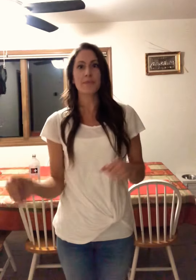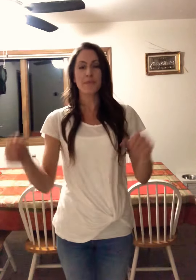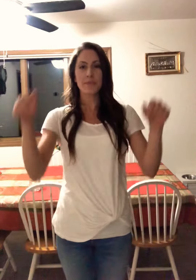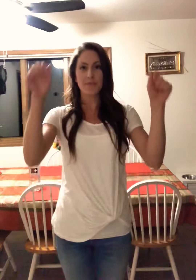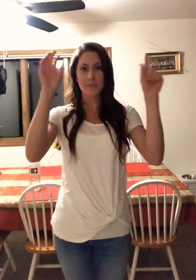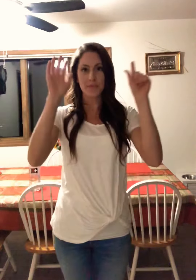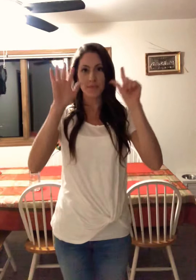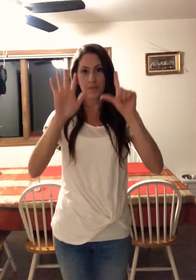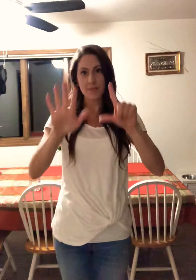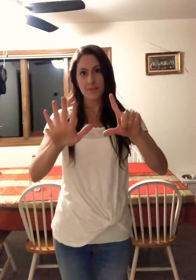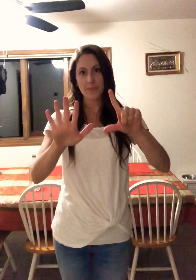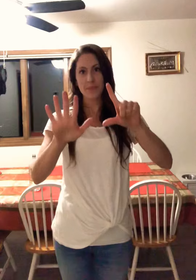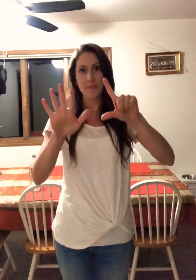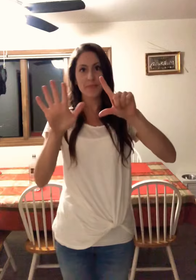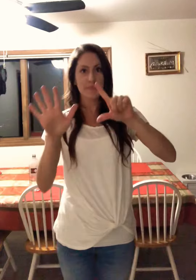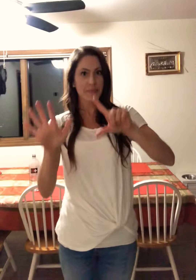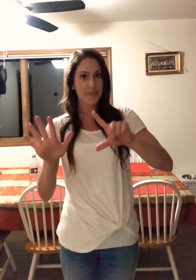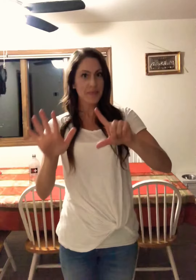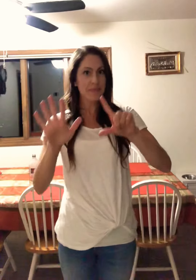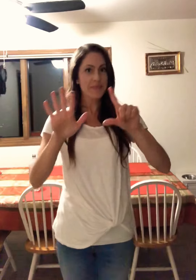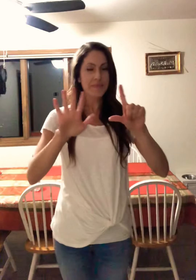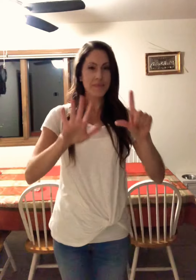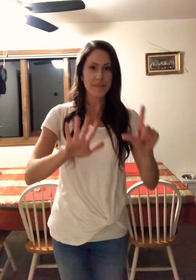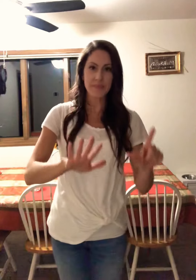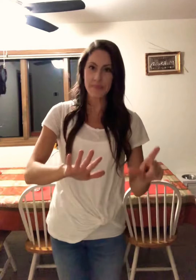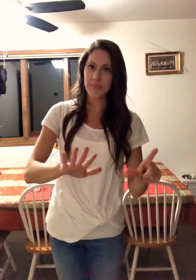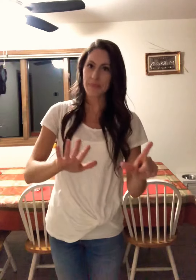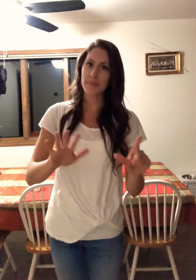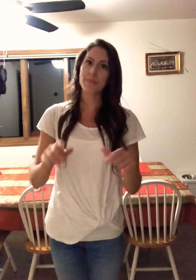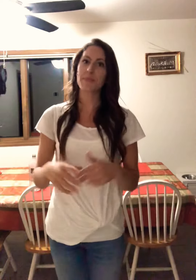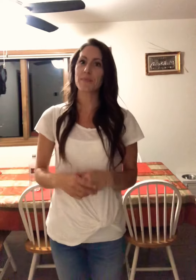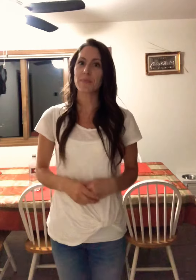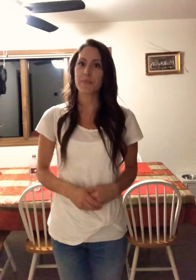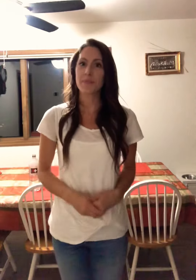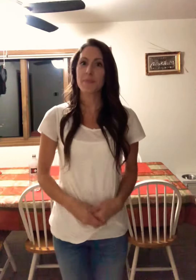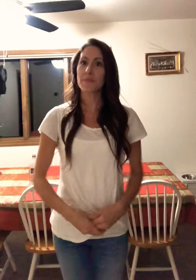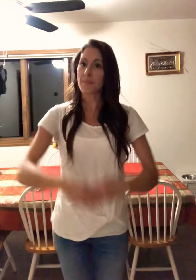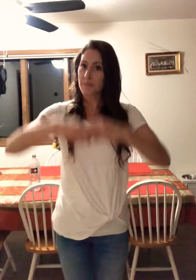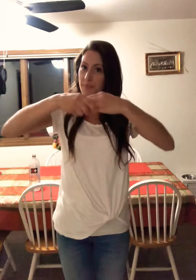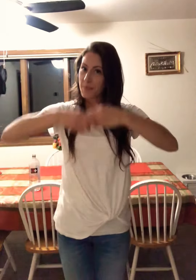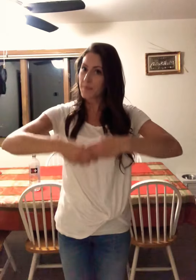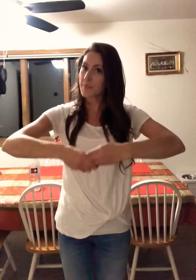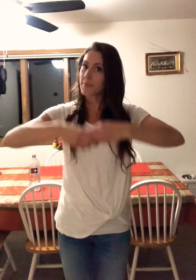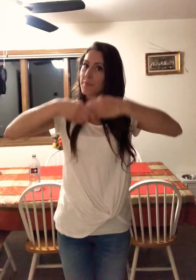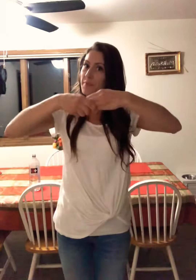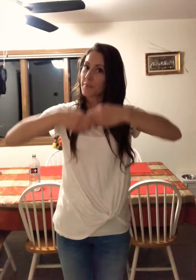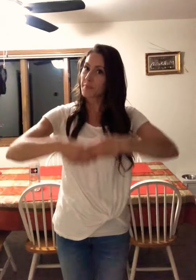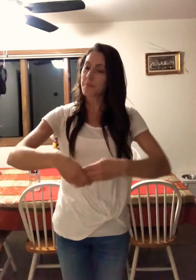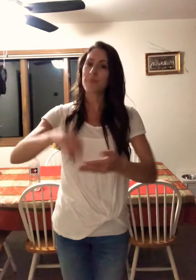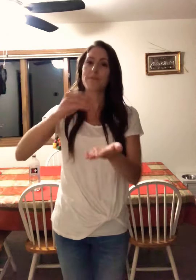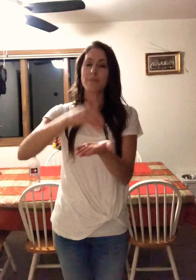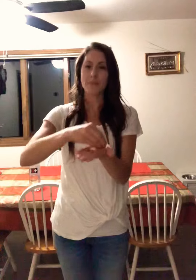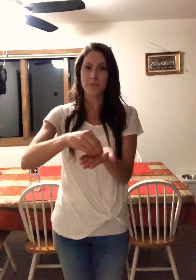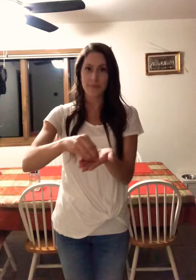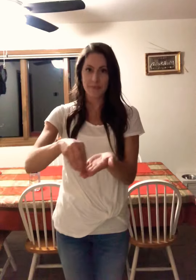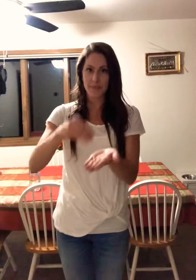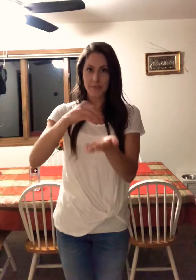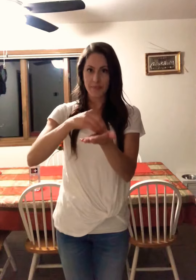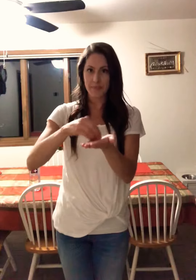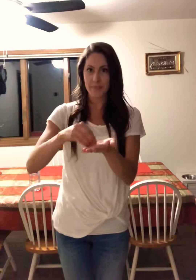1337. English King John signed the